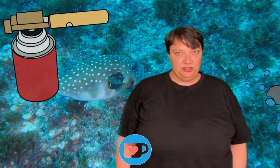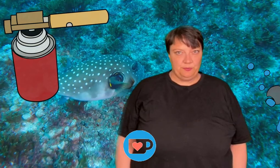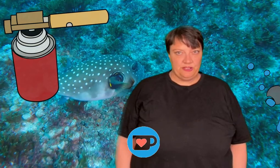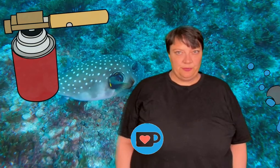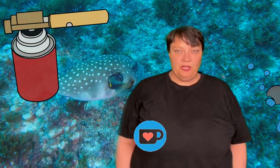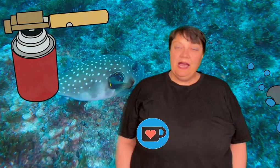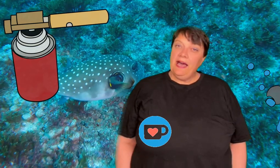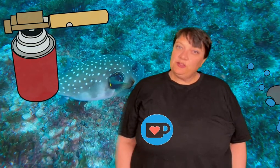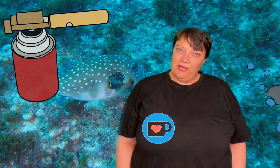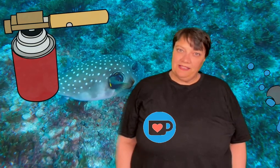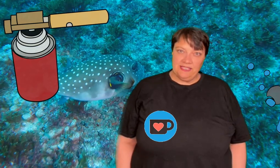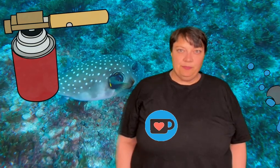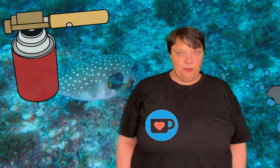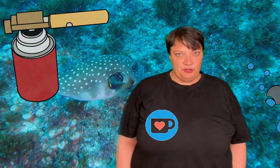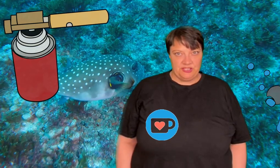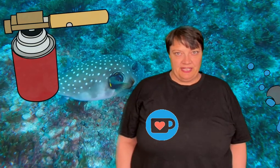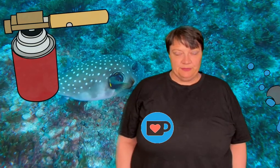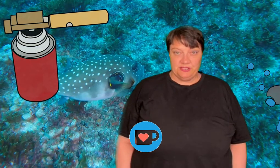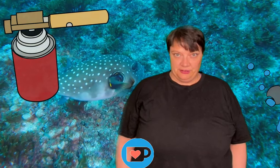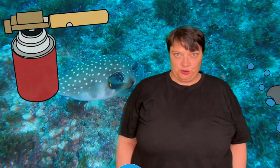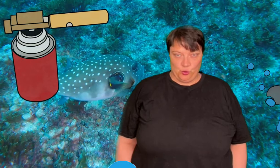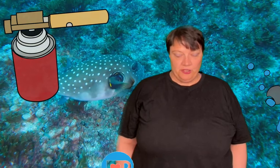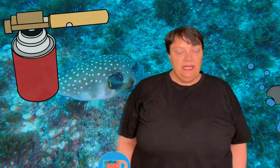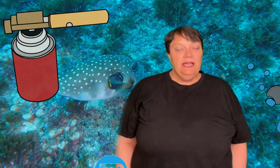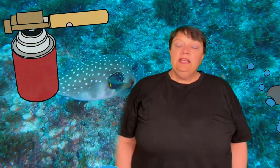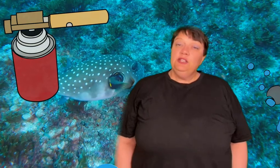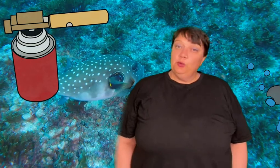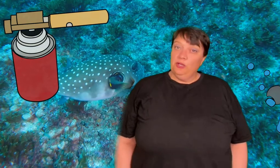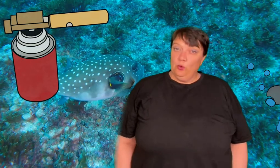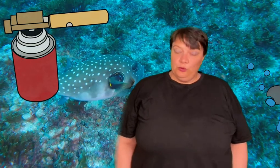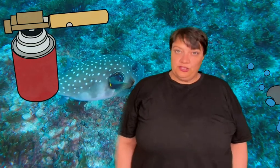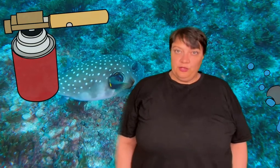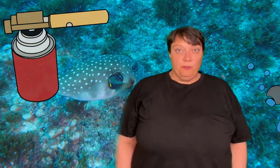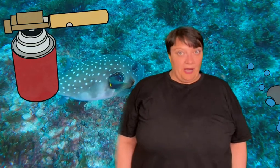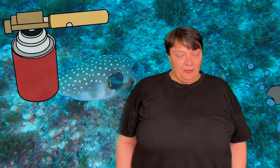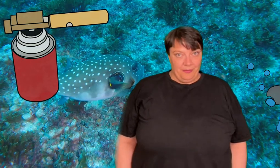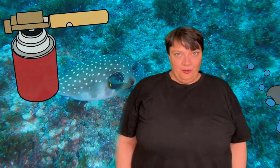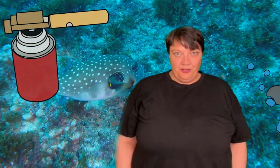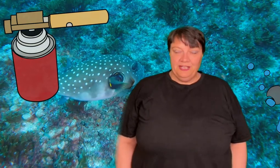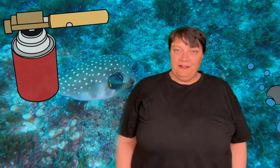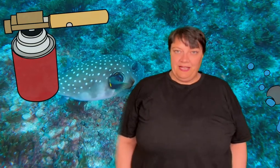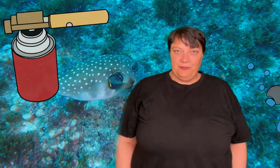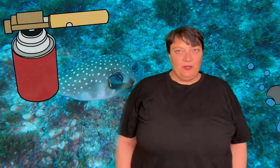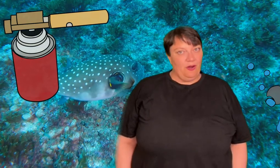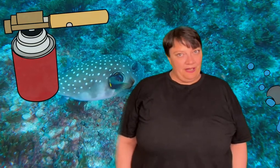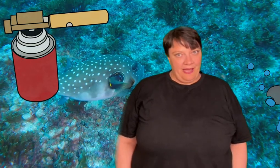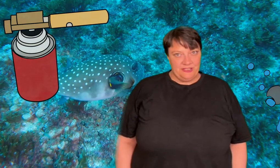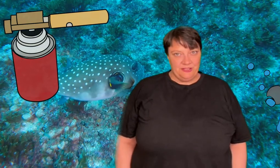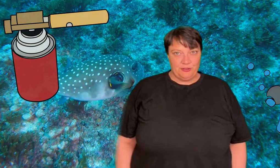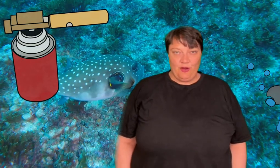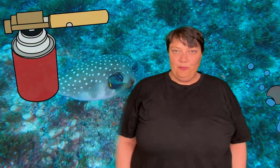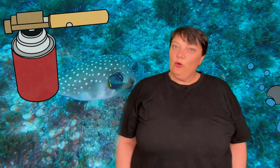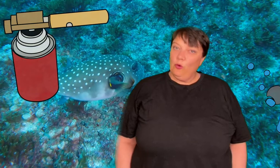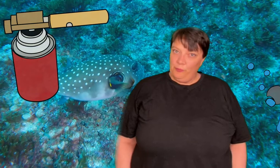donations possible as well as some purchase items in the store. You can also buy my book available on